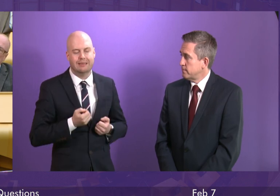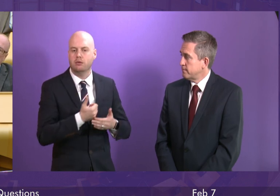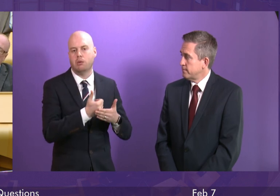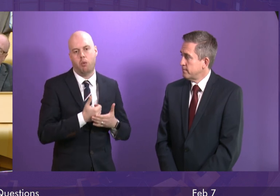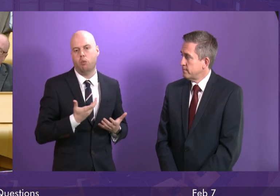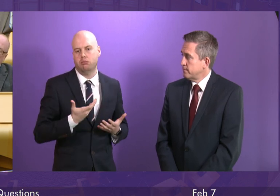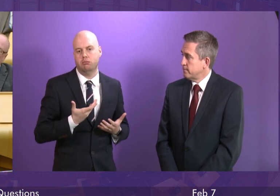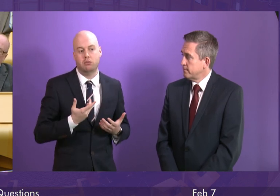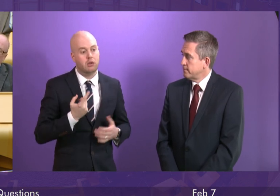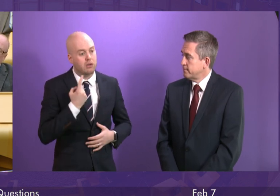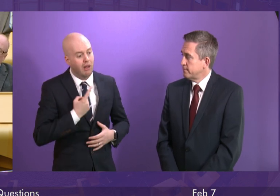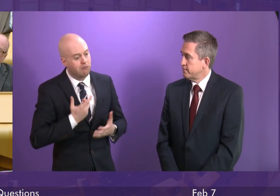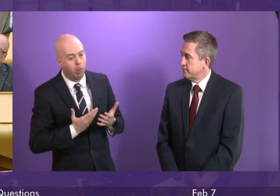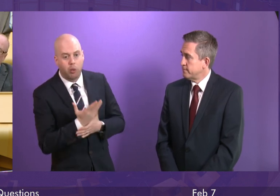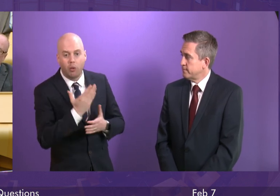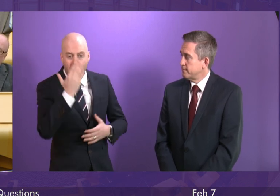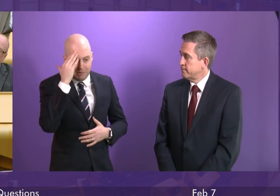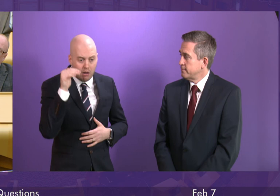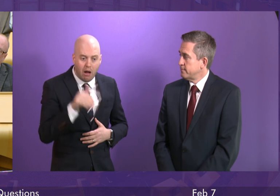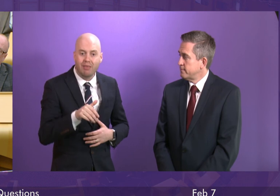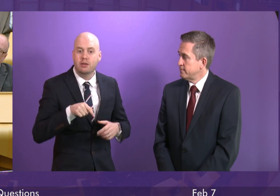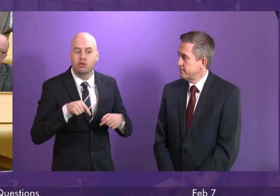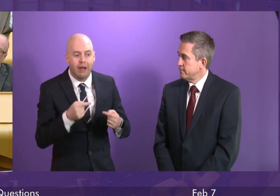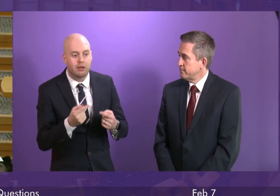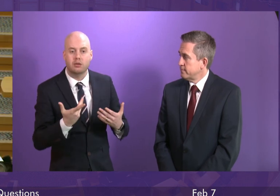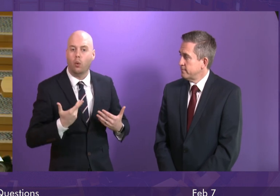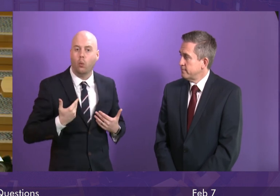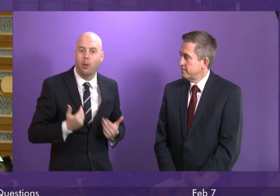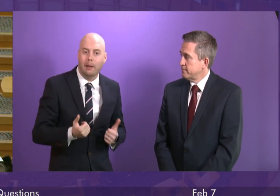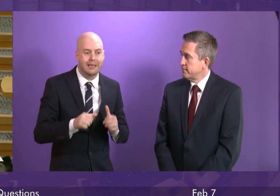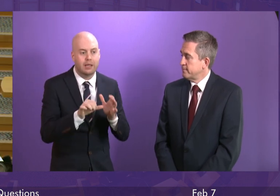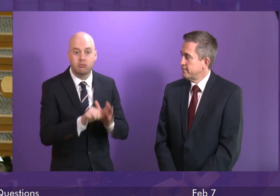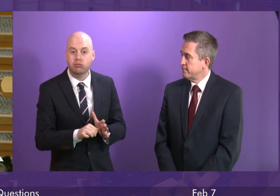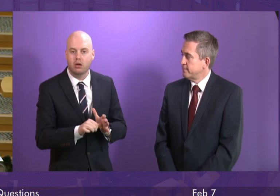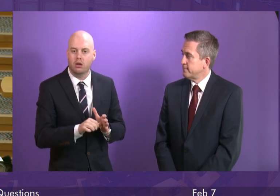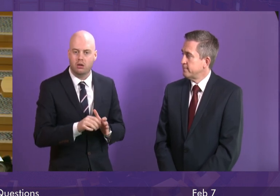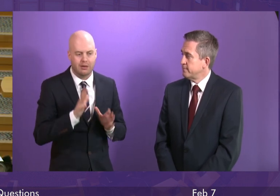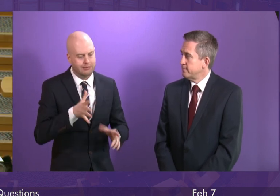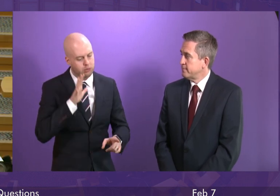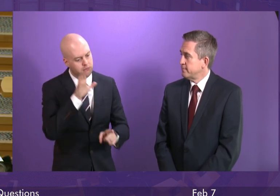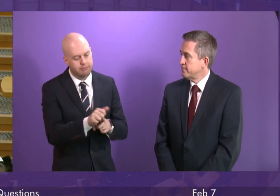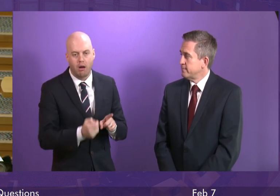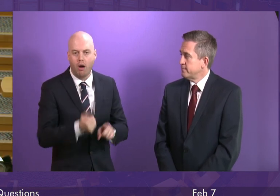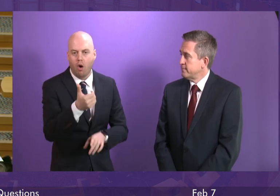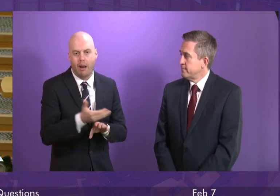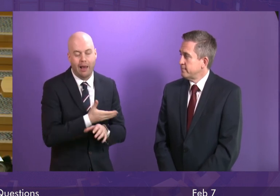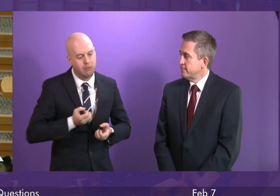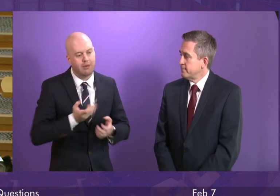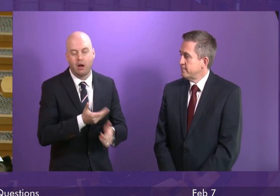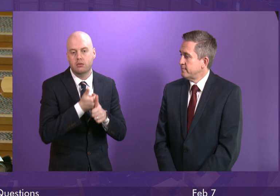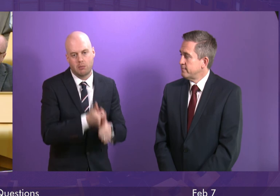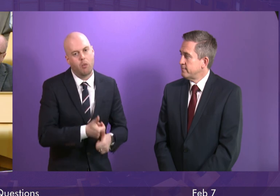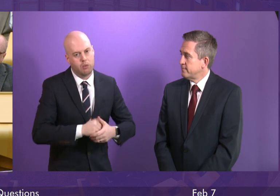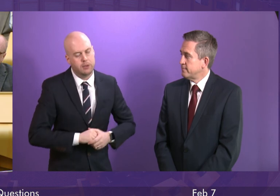mental health and wellbeing challenges at the earliest possible opportunity of the manifestation of those conditions